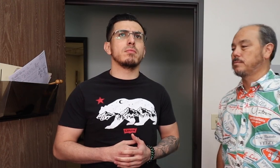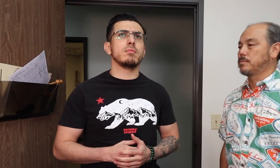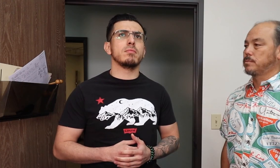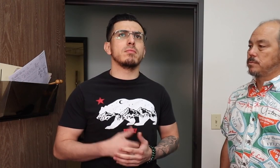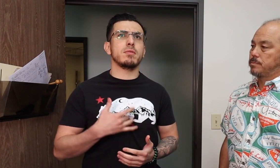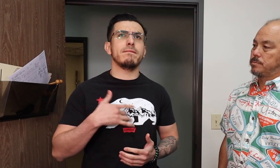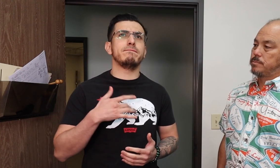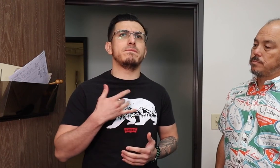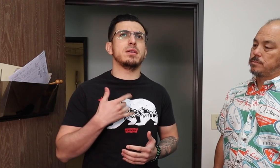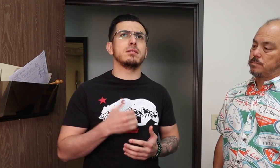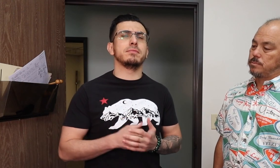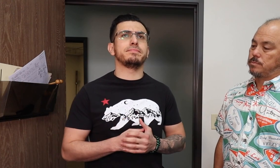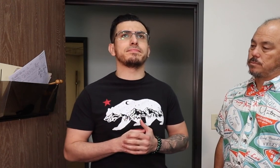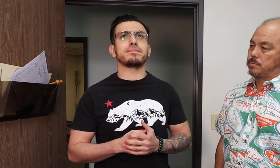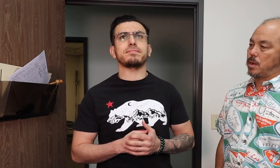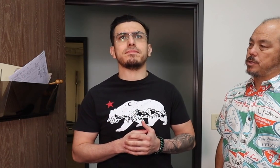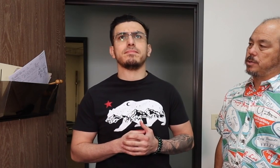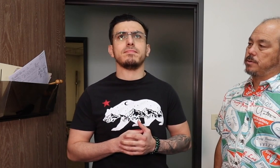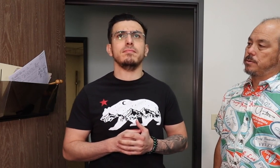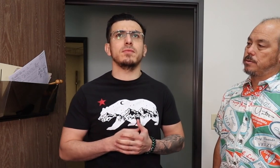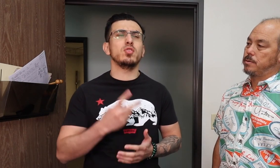So he feels better on the hip? Gotcha. Yeah.